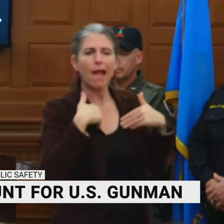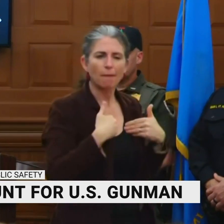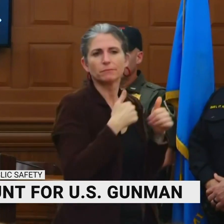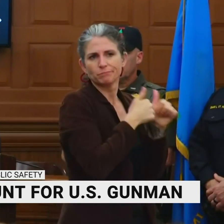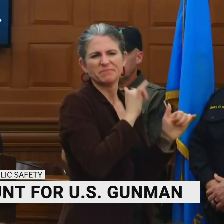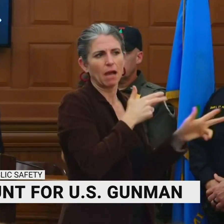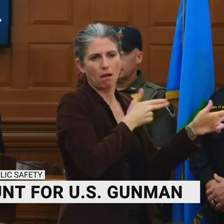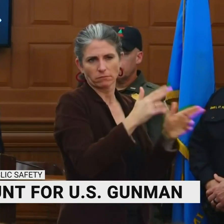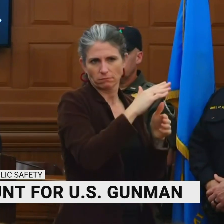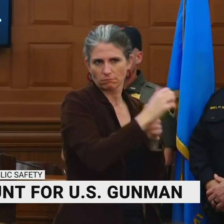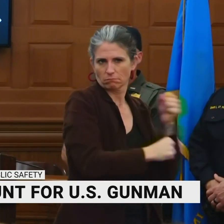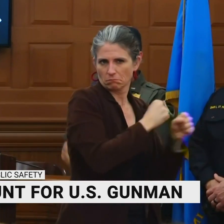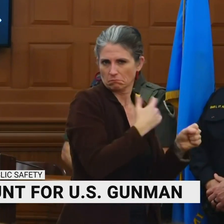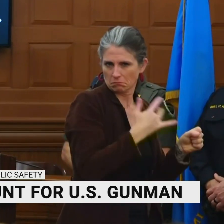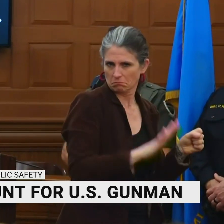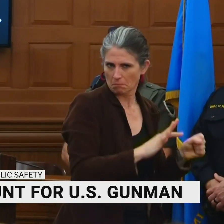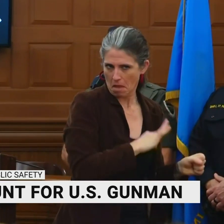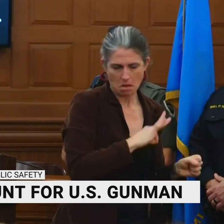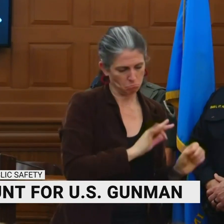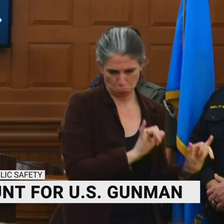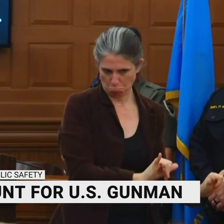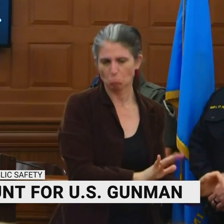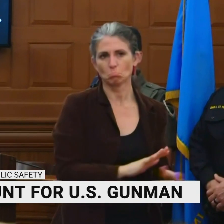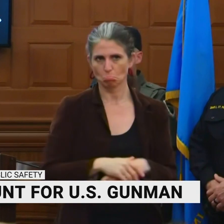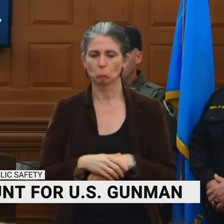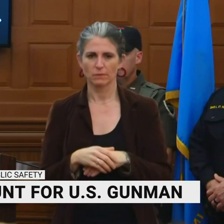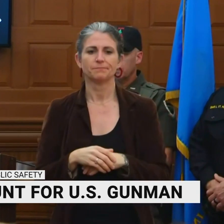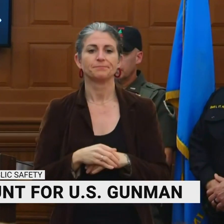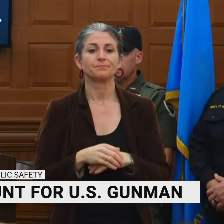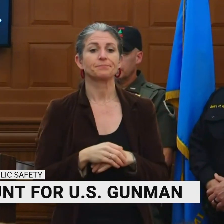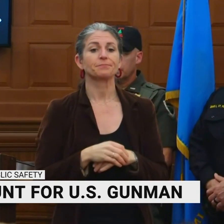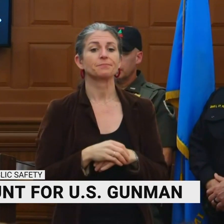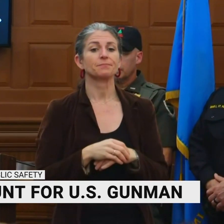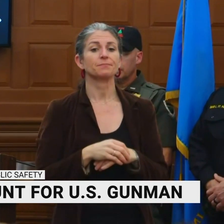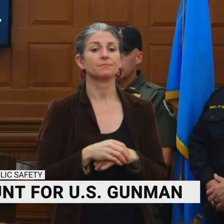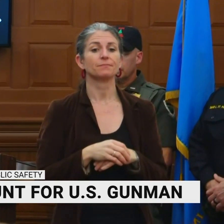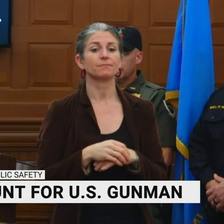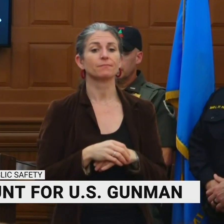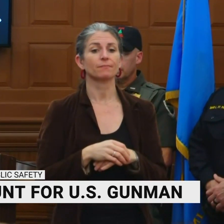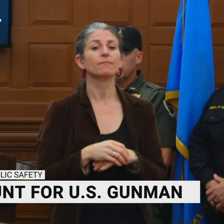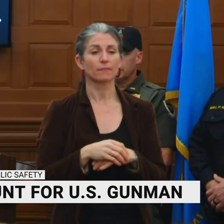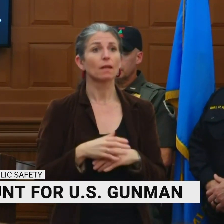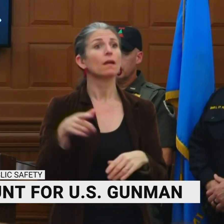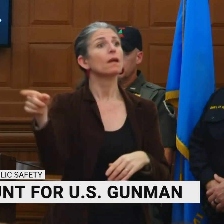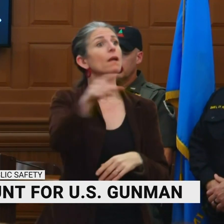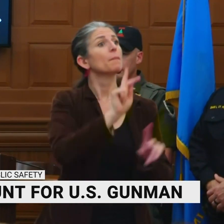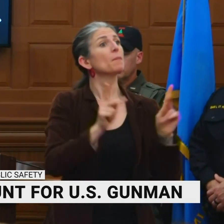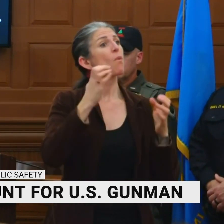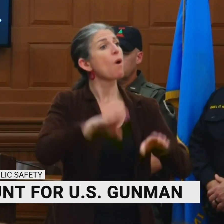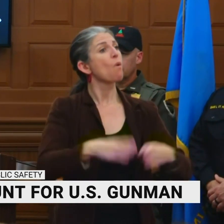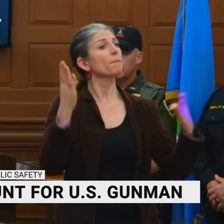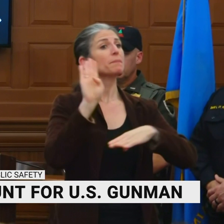Commissioner Camuso from IF&W is here to help us answer any additional questions about that hunting piece. It was asked this morning,